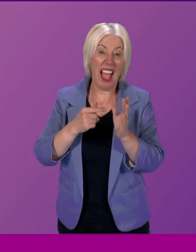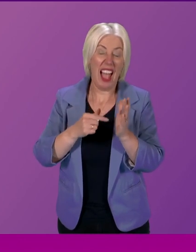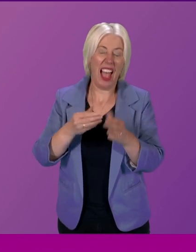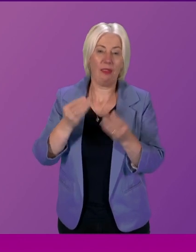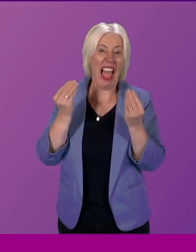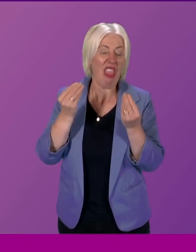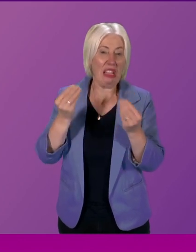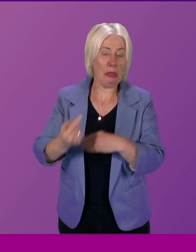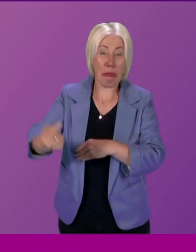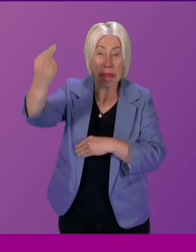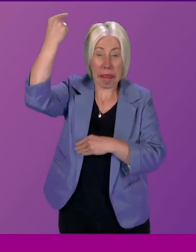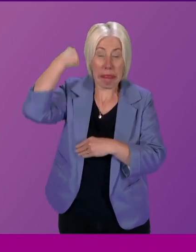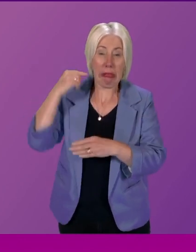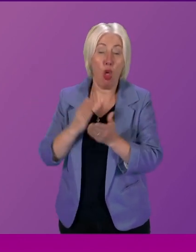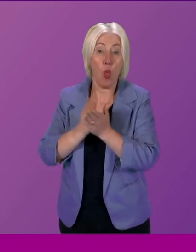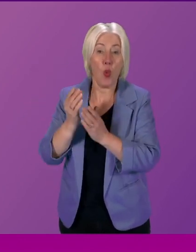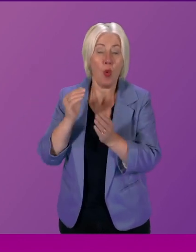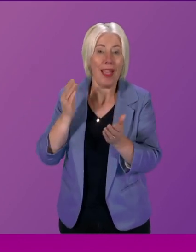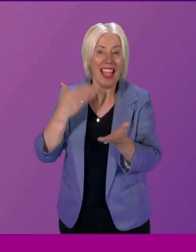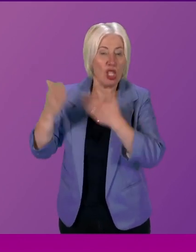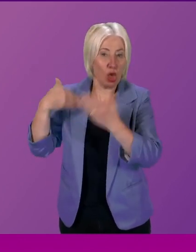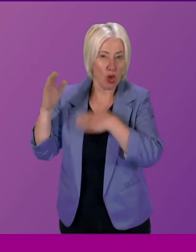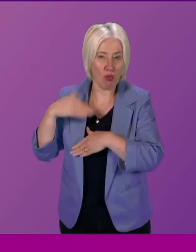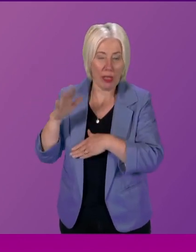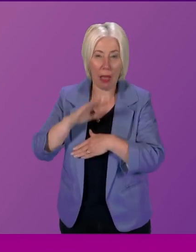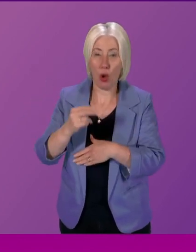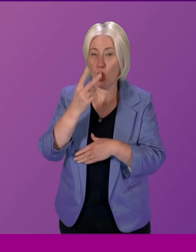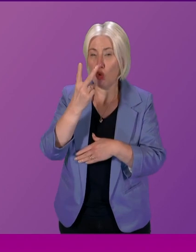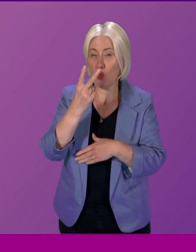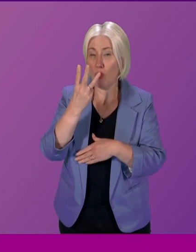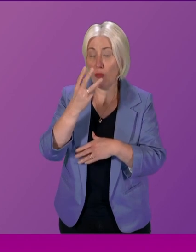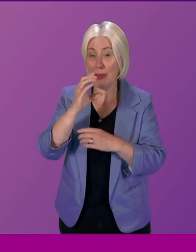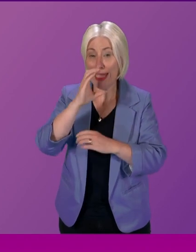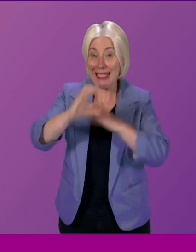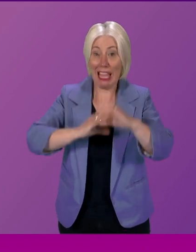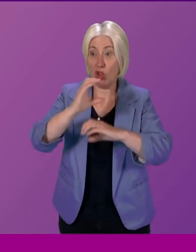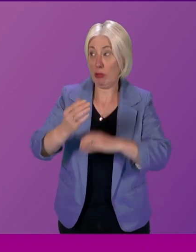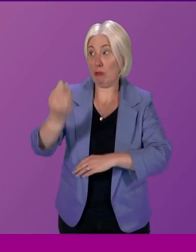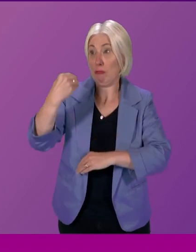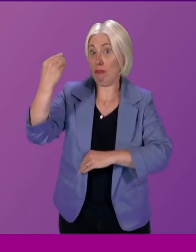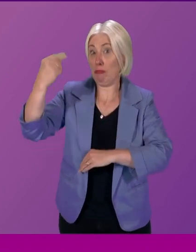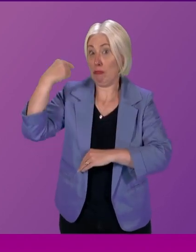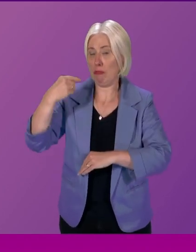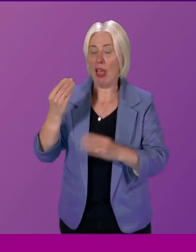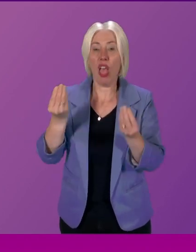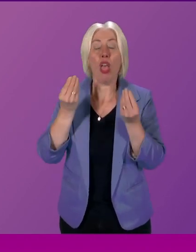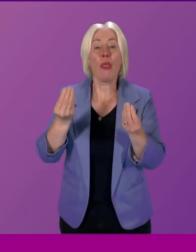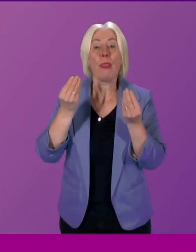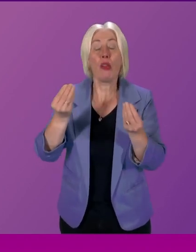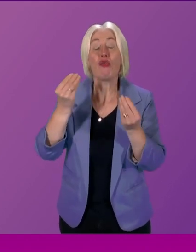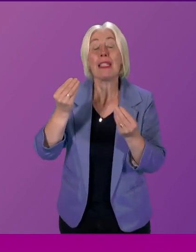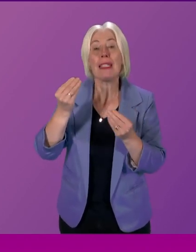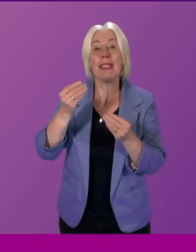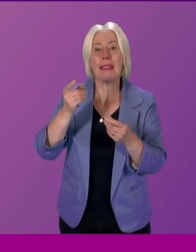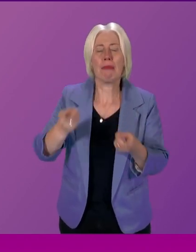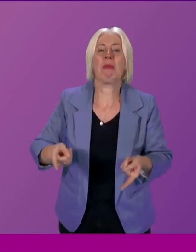throughout various points of history until around two to three centuries ago evoked by the Greek statesman Pericles